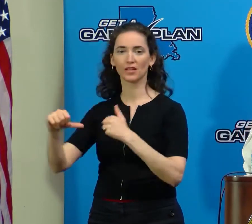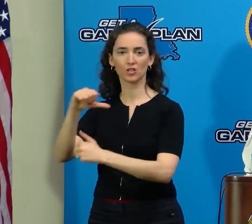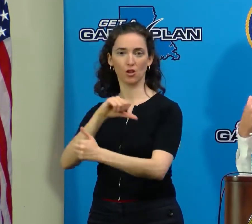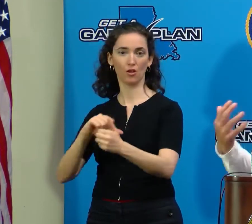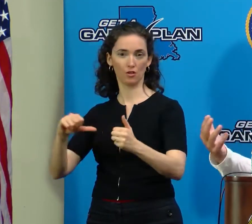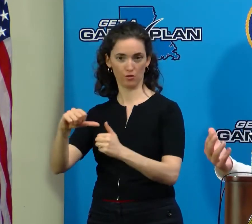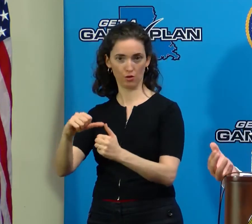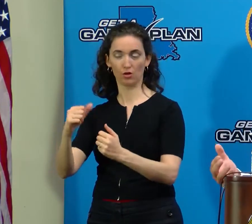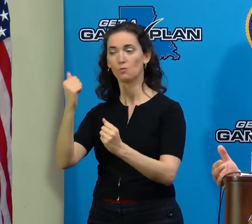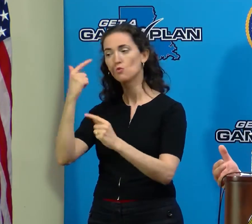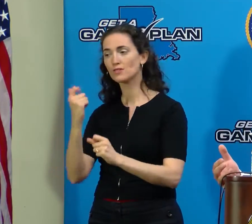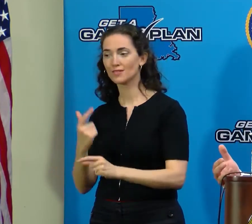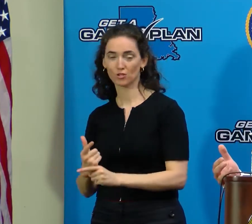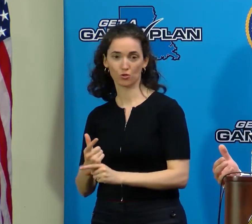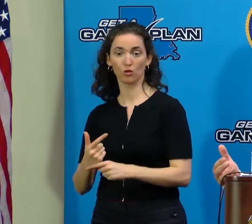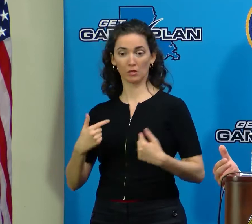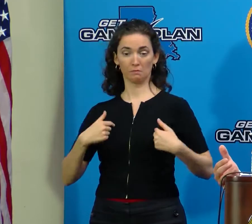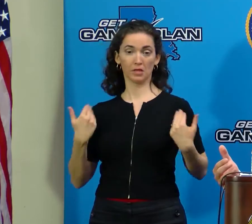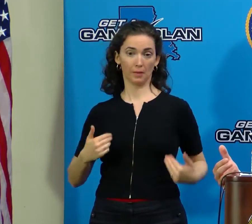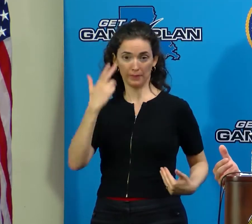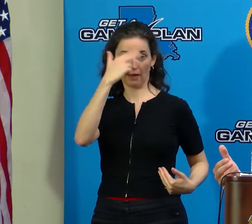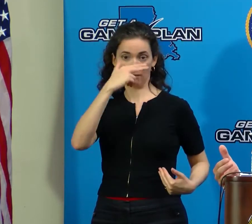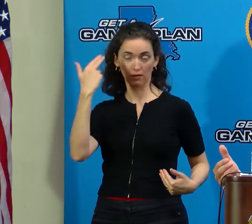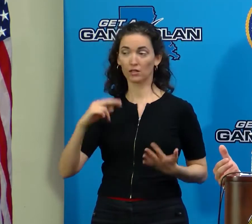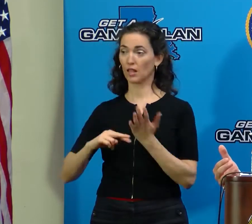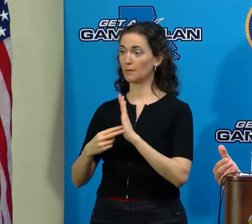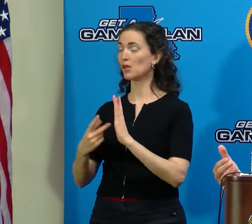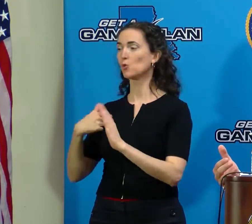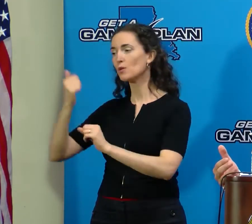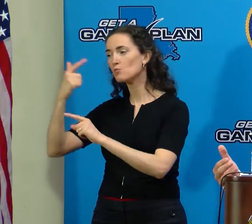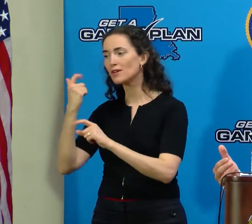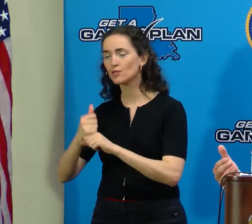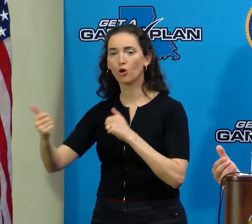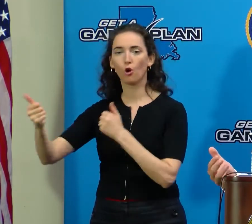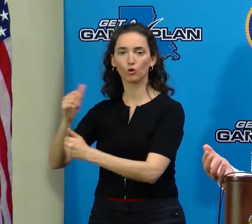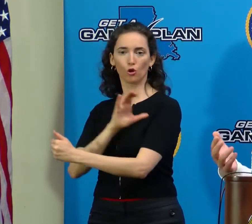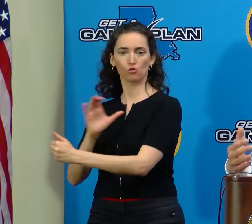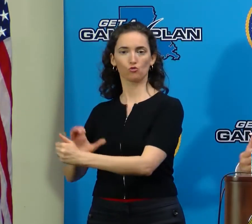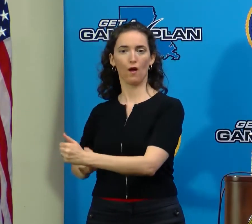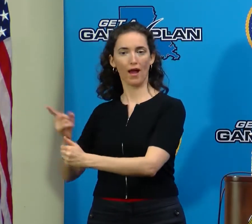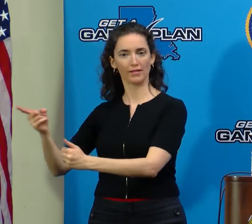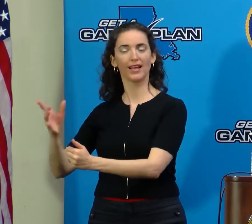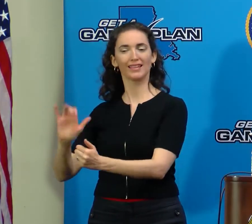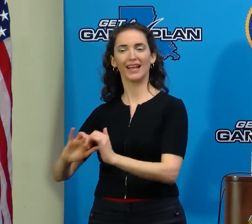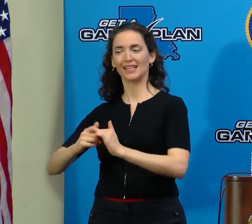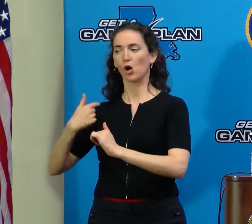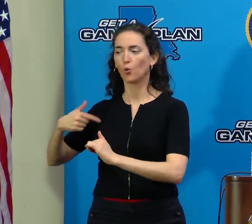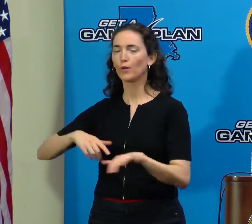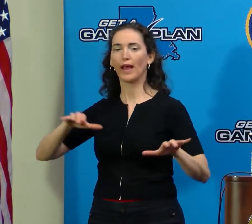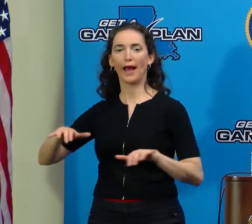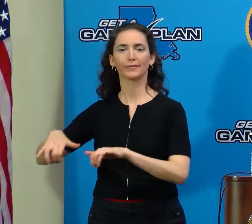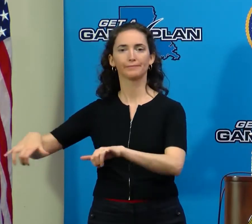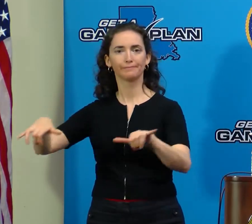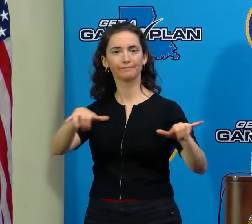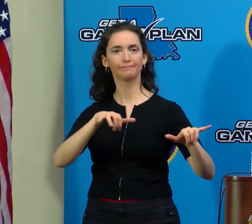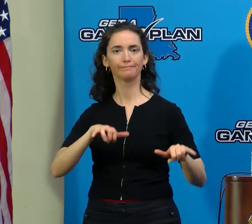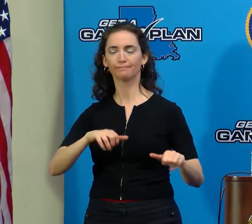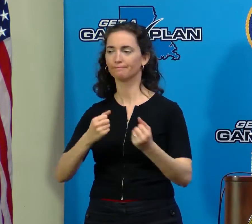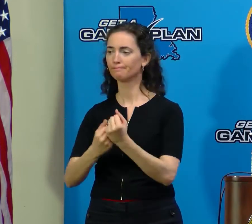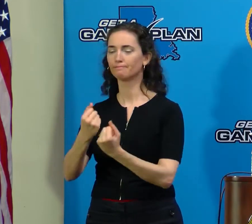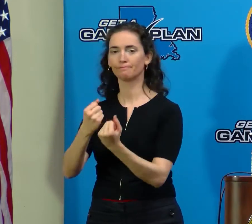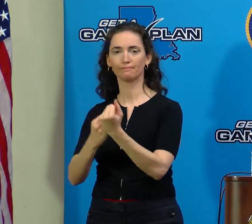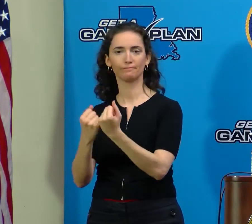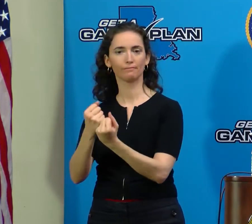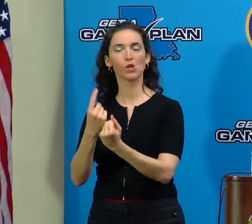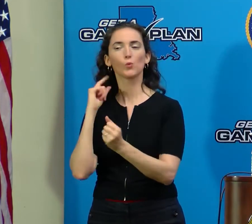Christian, brothers and sisters in Christ, and we respond that way. And that's going to continue, and we're going to work just as hard as we can